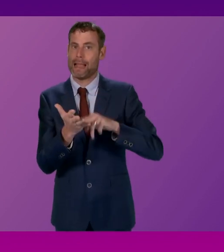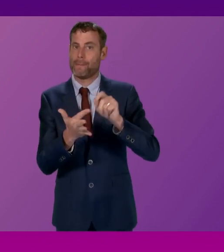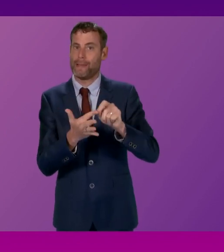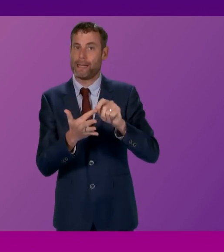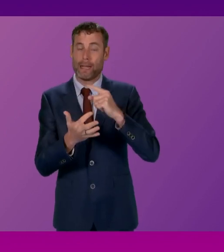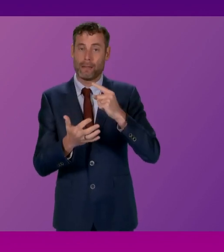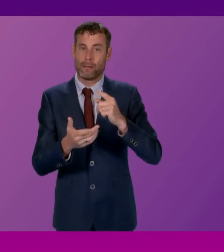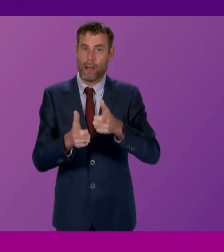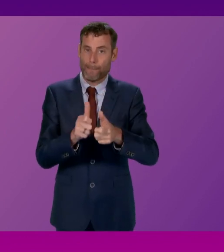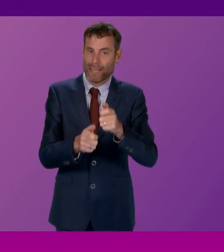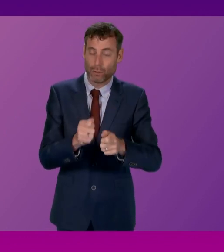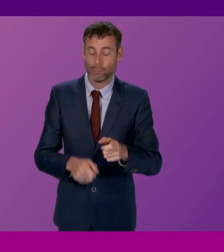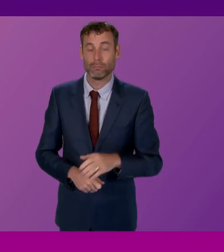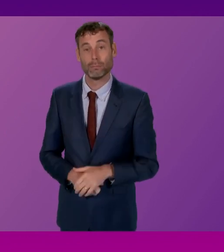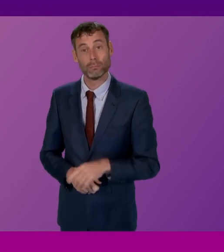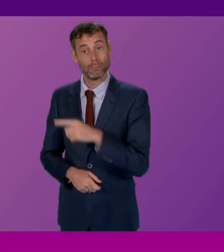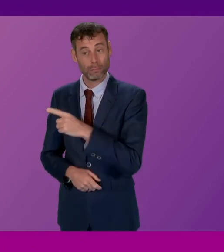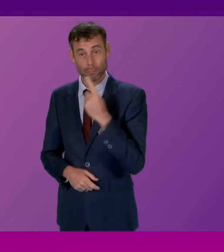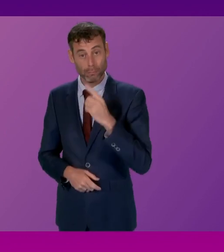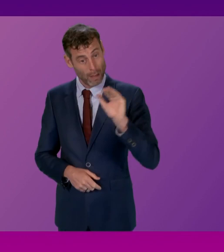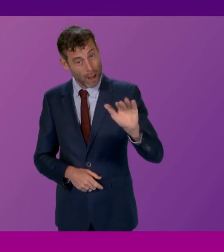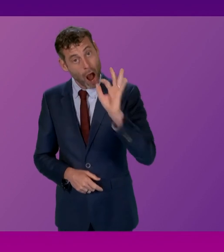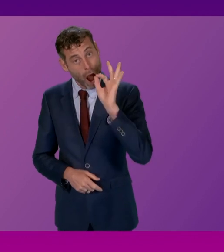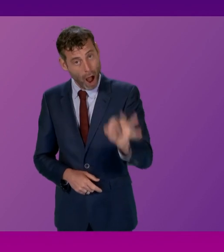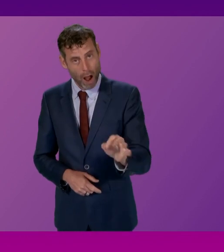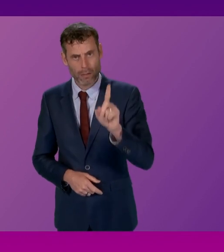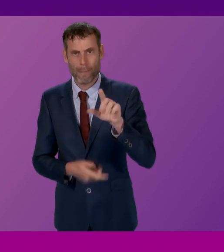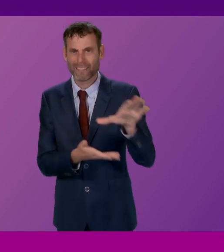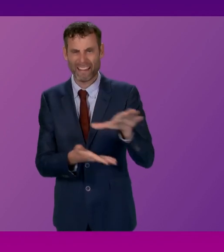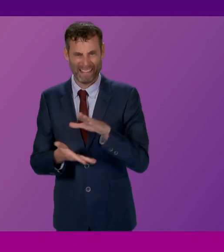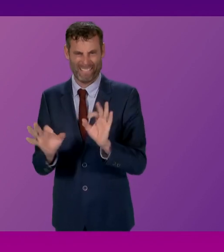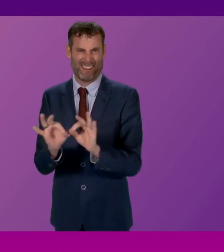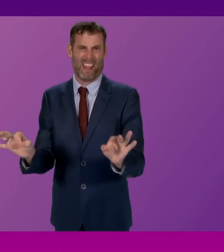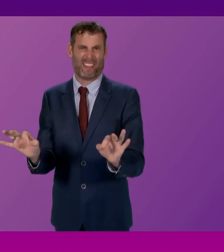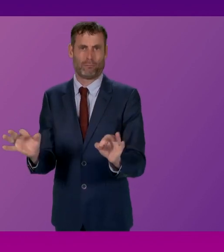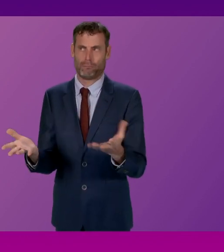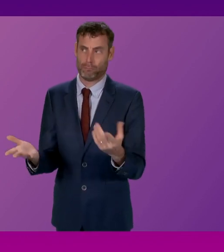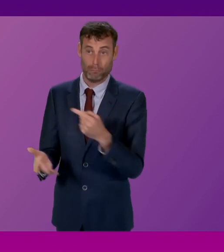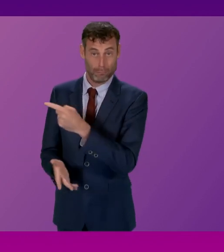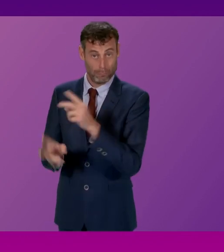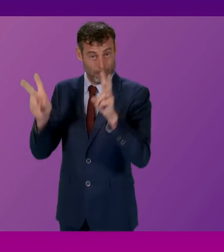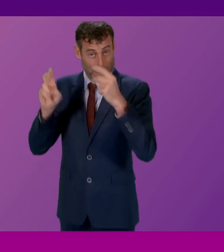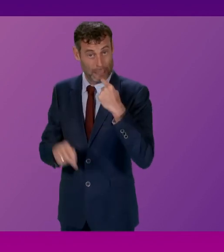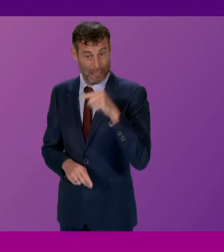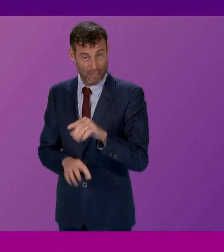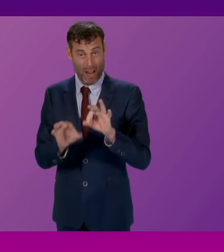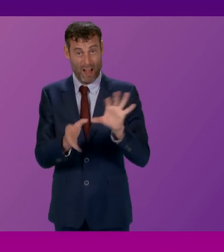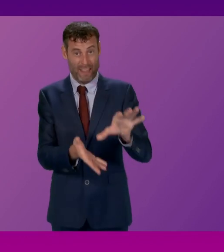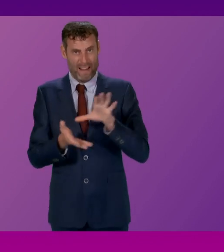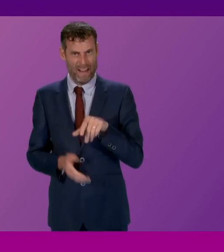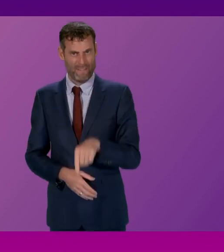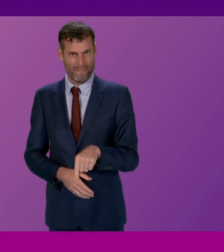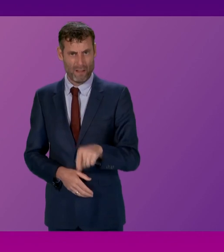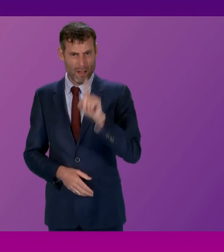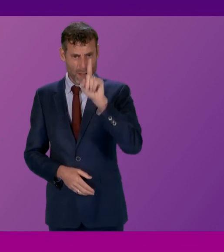no messages were provided. Grieving families deserve answers and full transparency from this government.